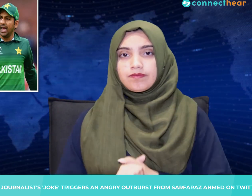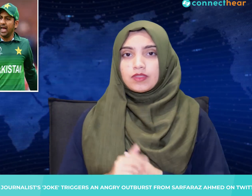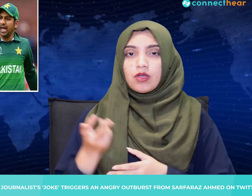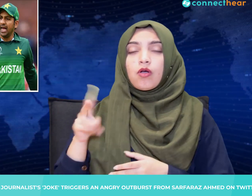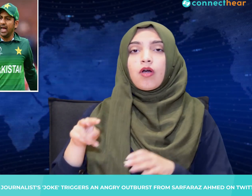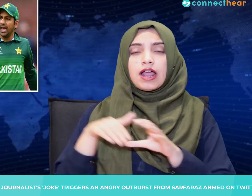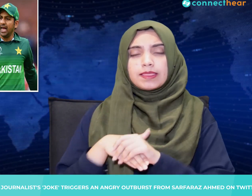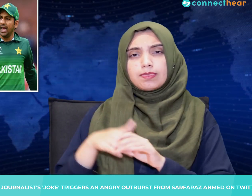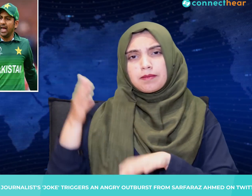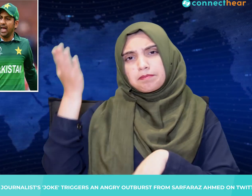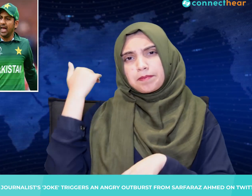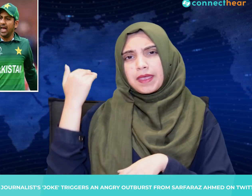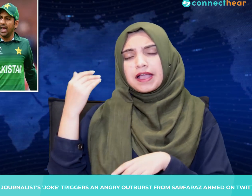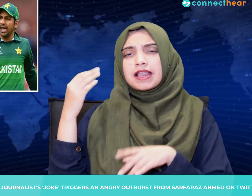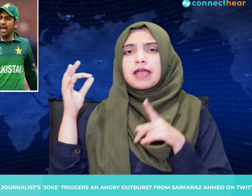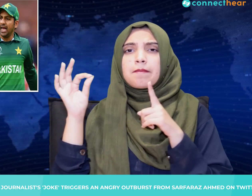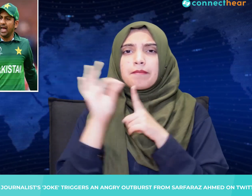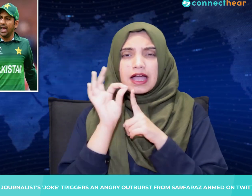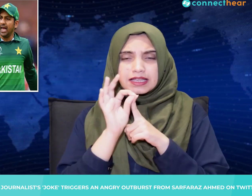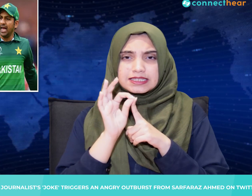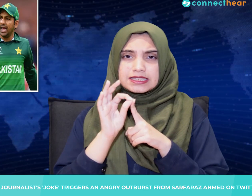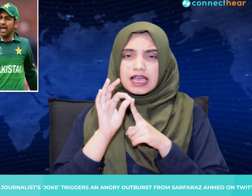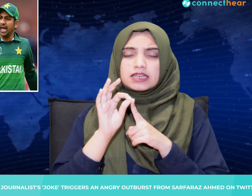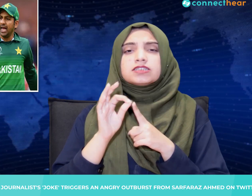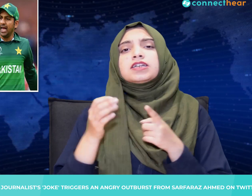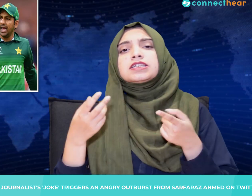Pakistan vs England match in 2020.